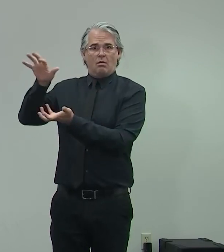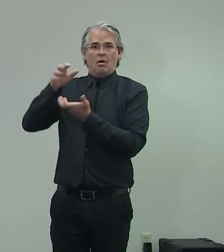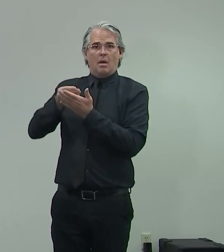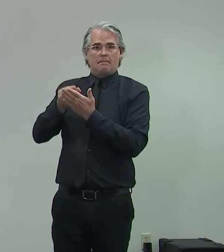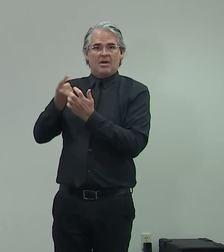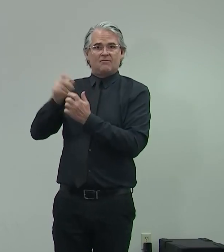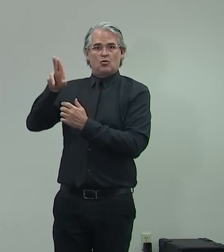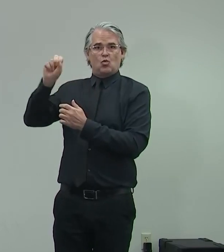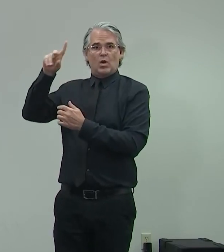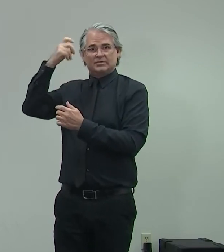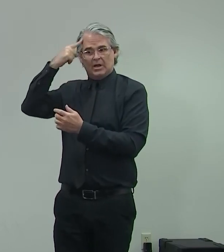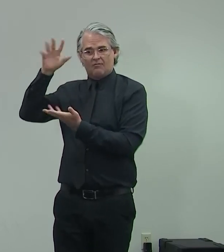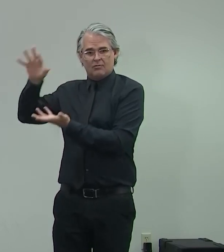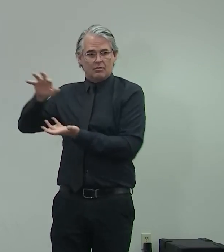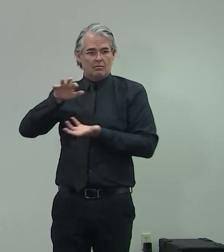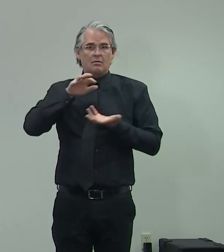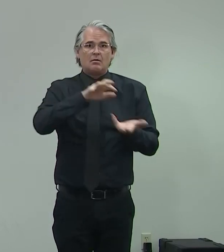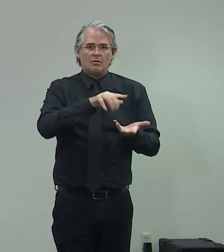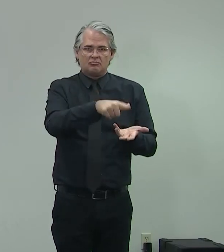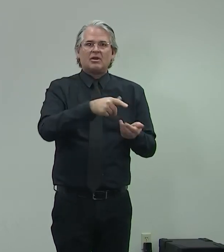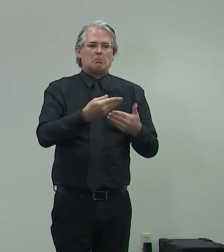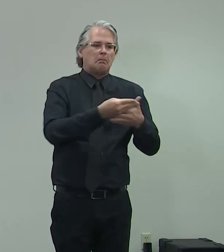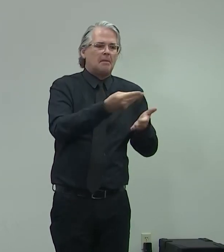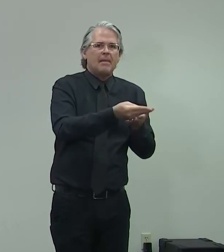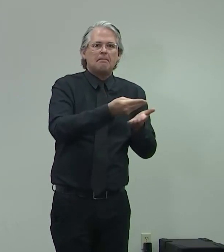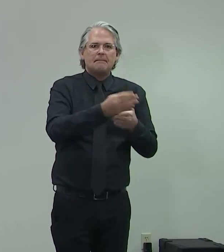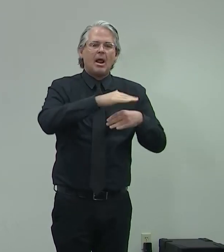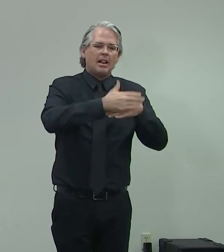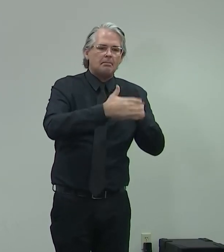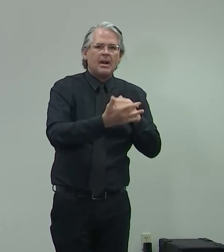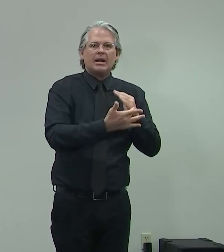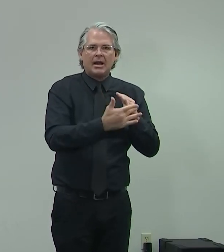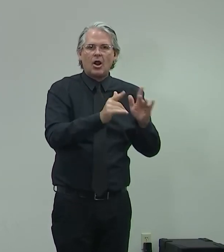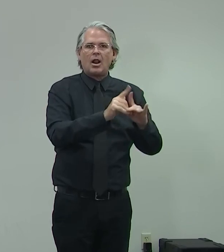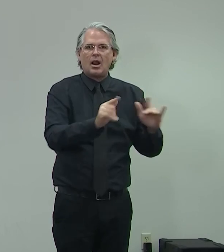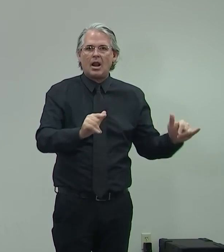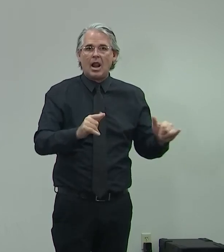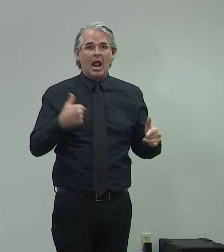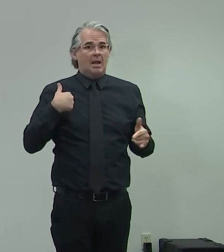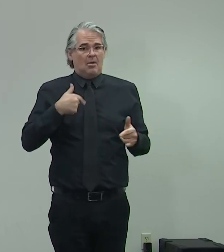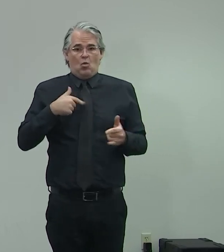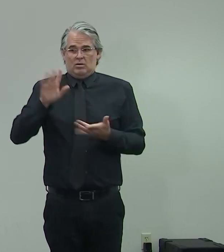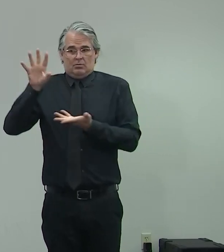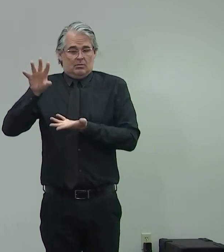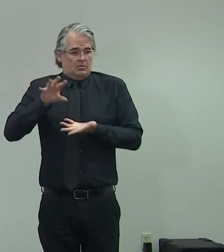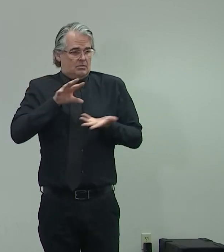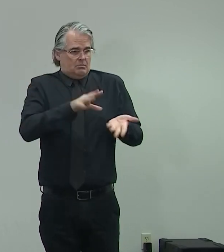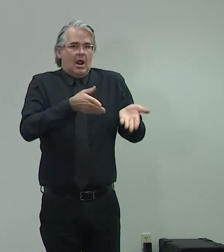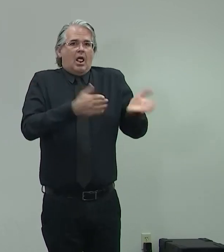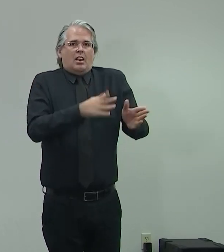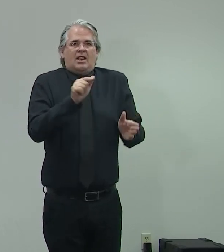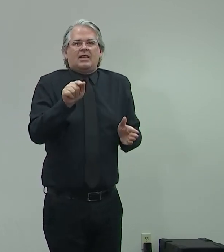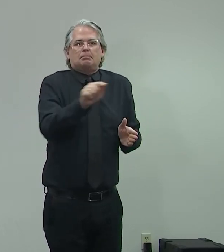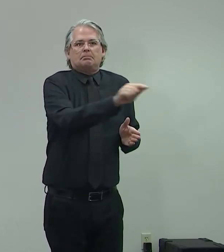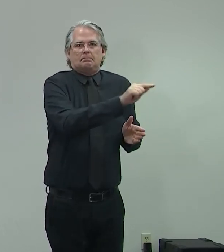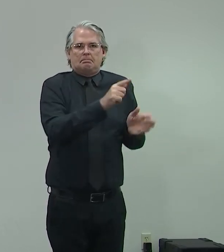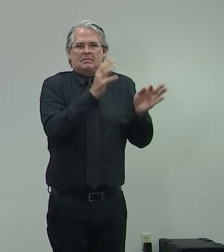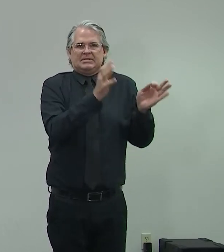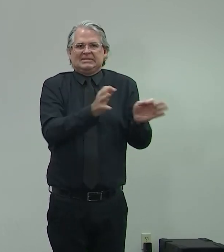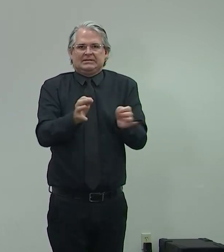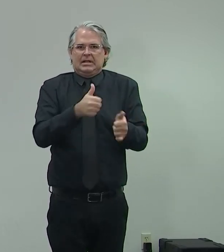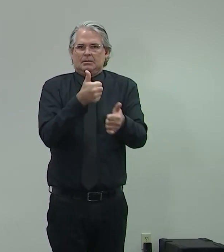And I don't know what their plan is, but we're supporting them in what they do and gave them the autonomy to make those decisions. Thank you. Sure. let's do